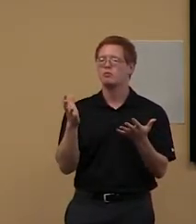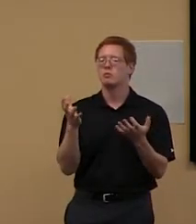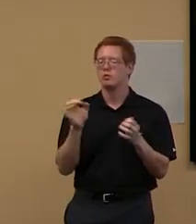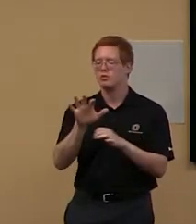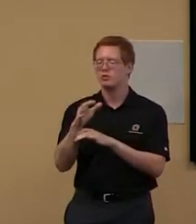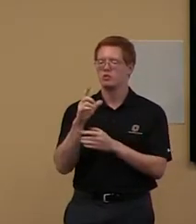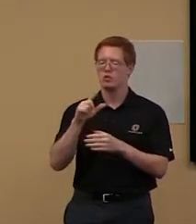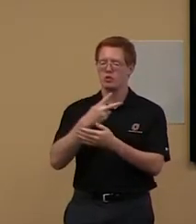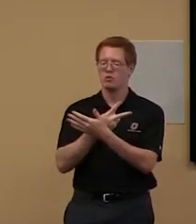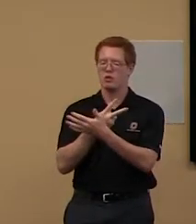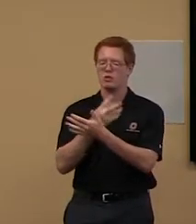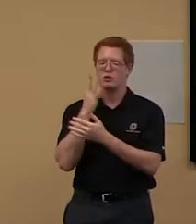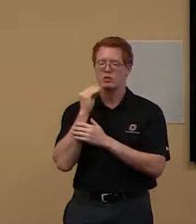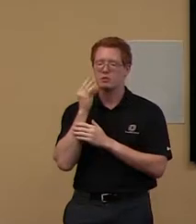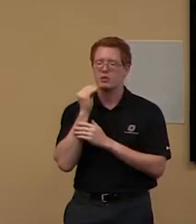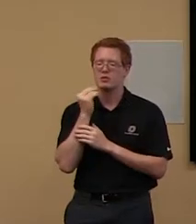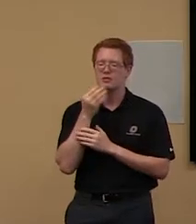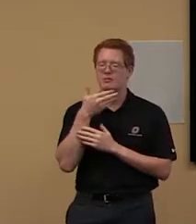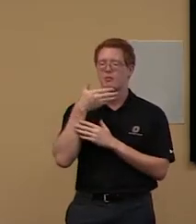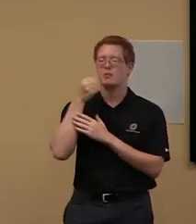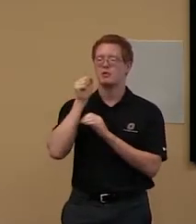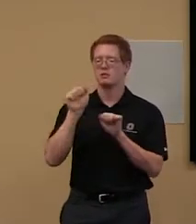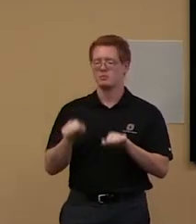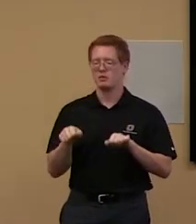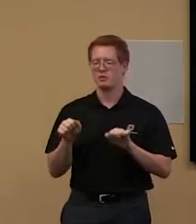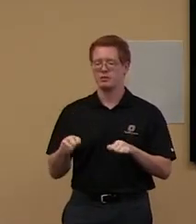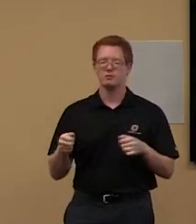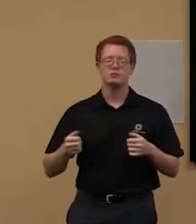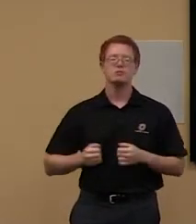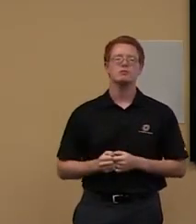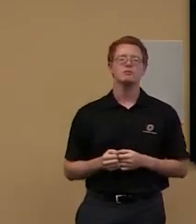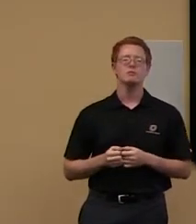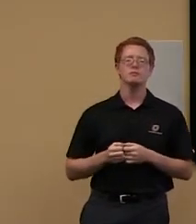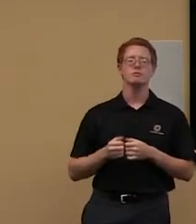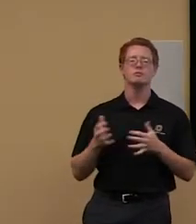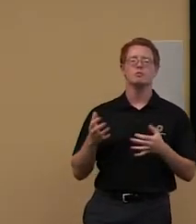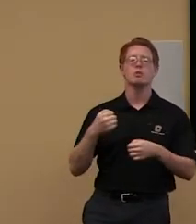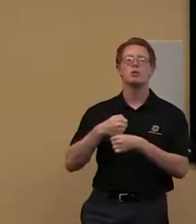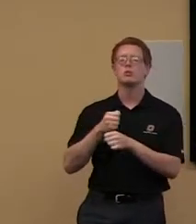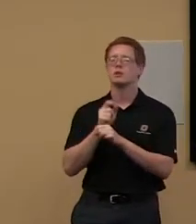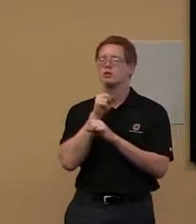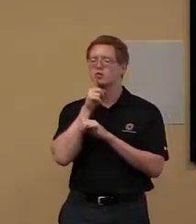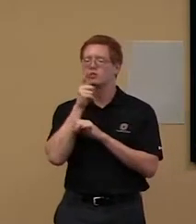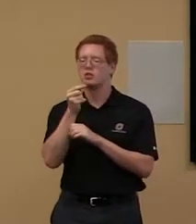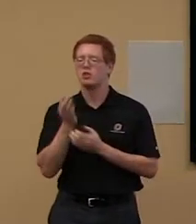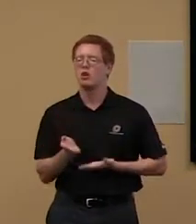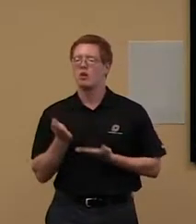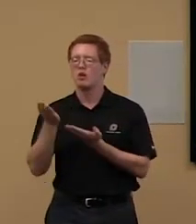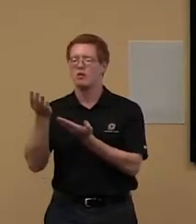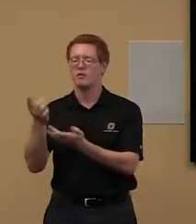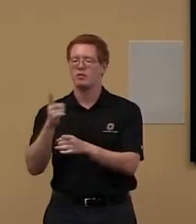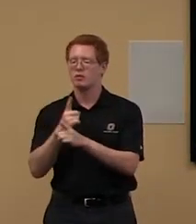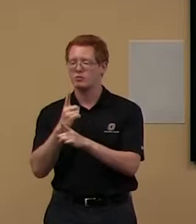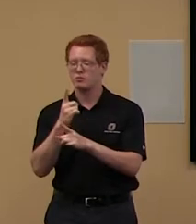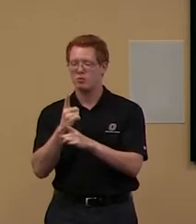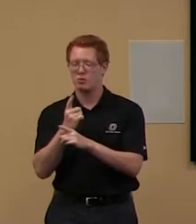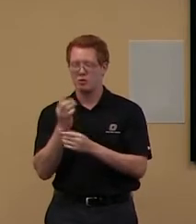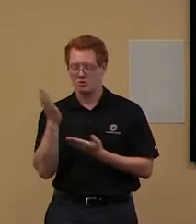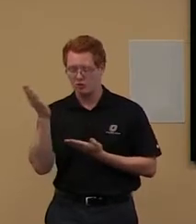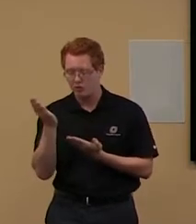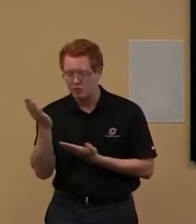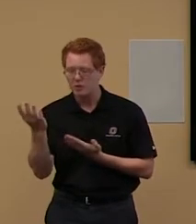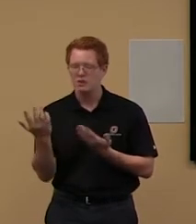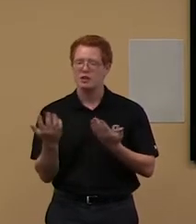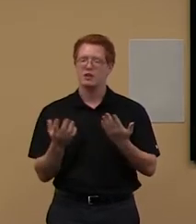And make sure that we're offering you the services, the resources, everything that you need